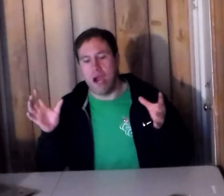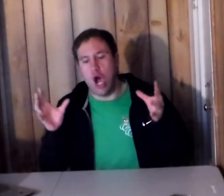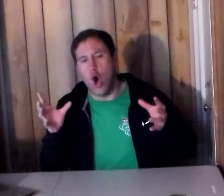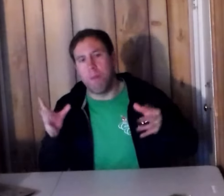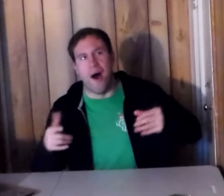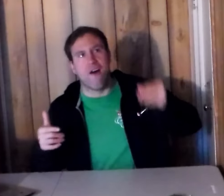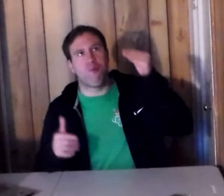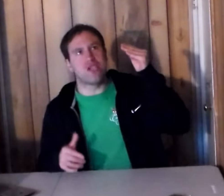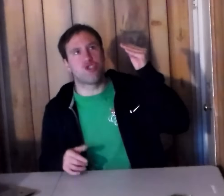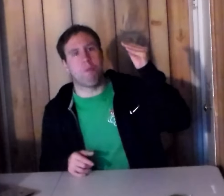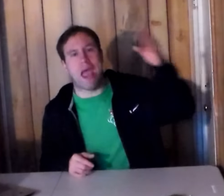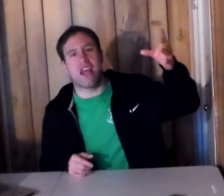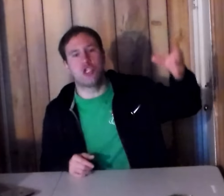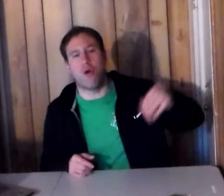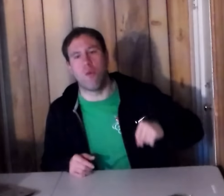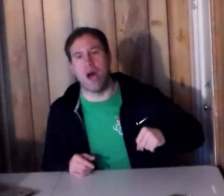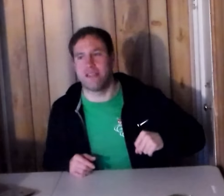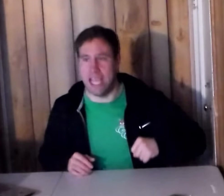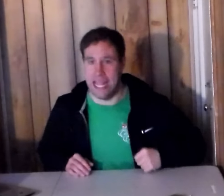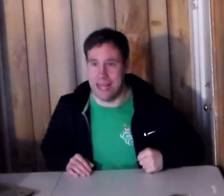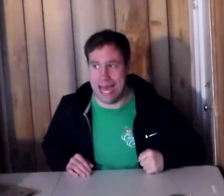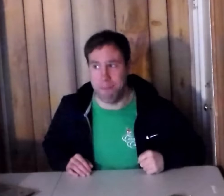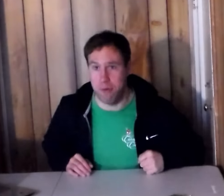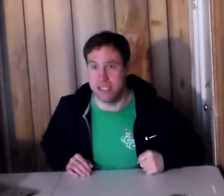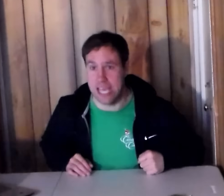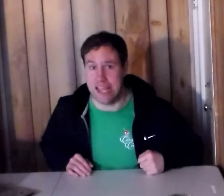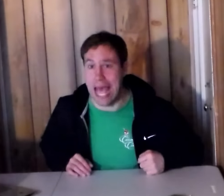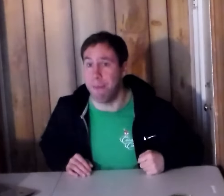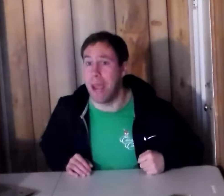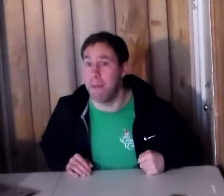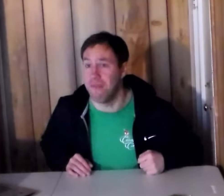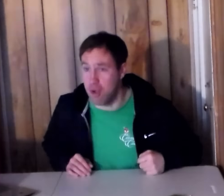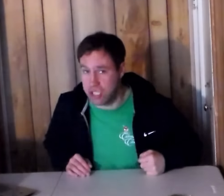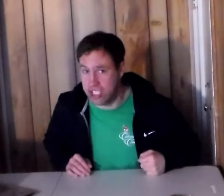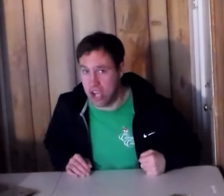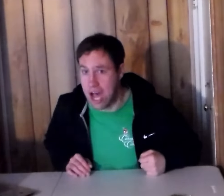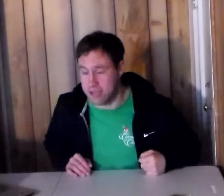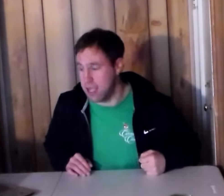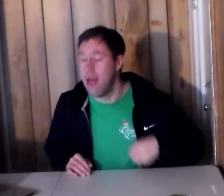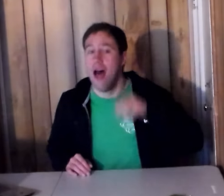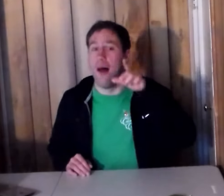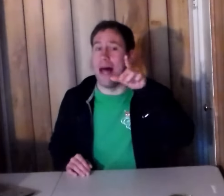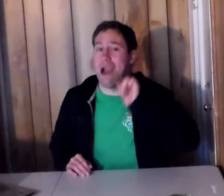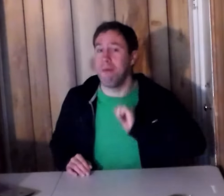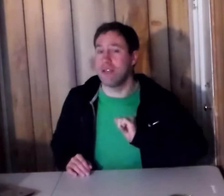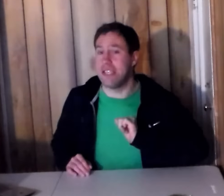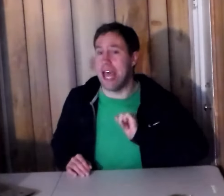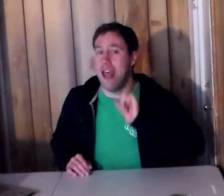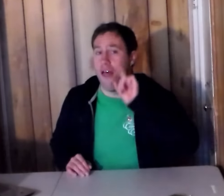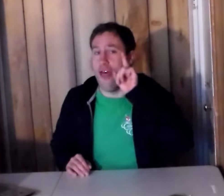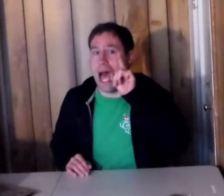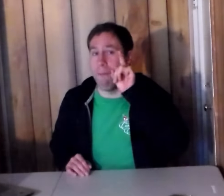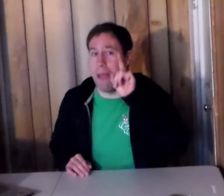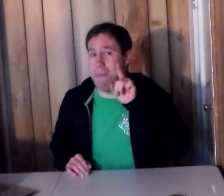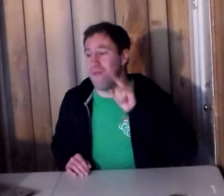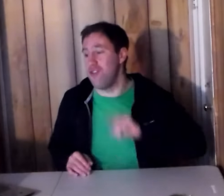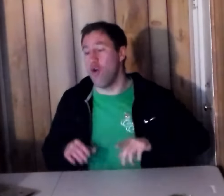where home of WrestleMania 20 was. And a lot of people said that pay-per-view sucked. A lot of people said that pay-per-view